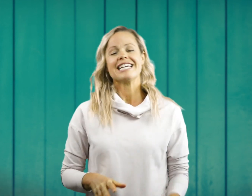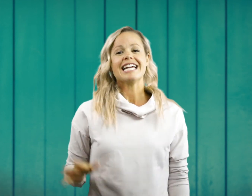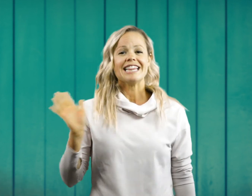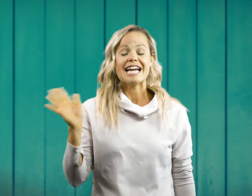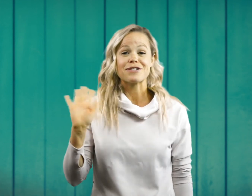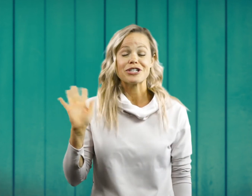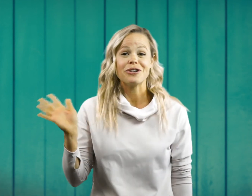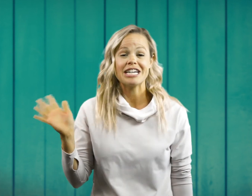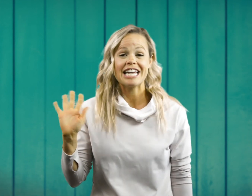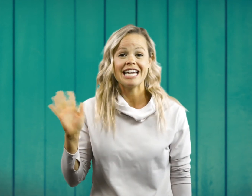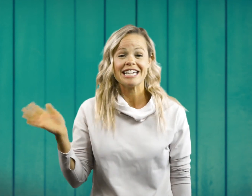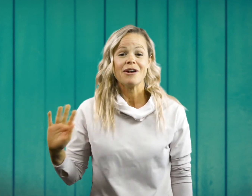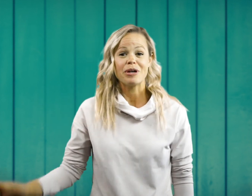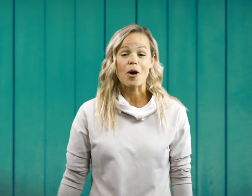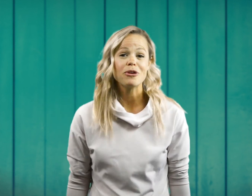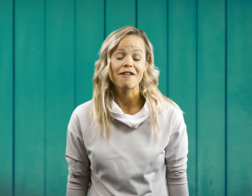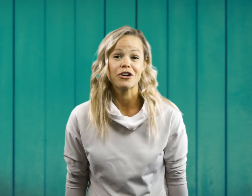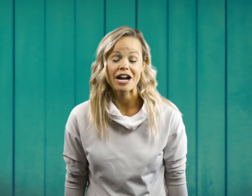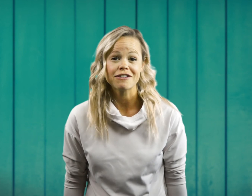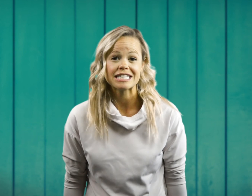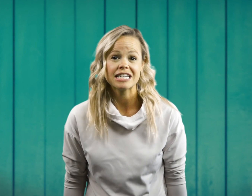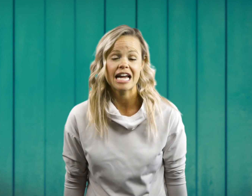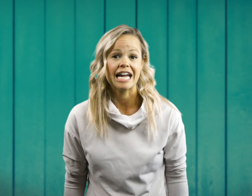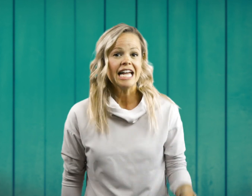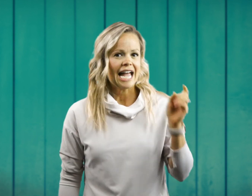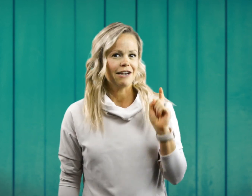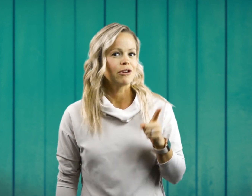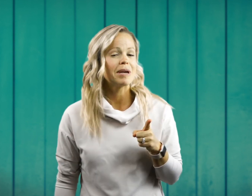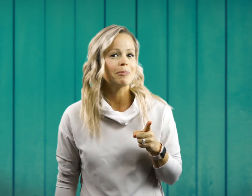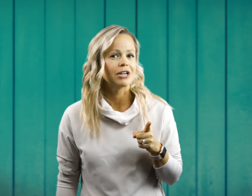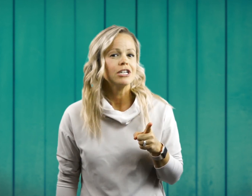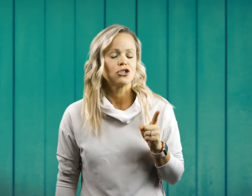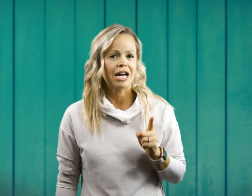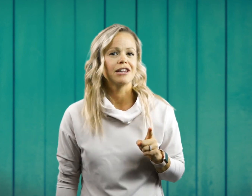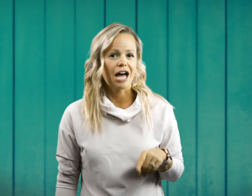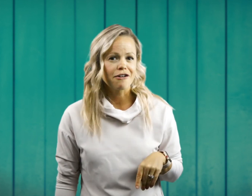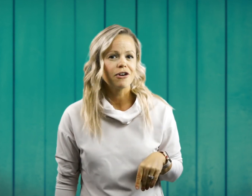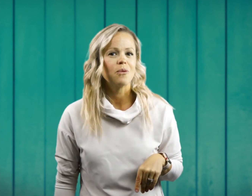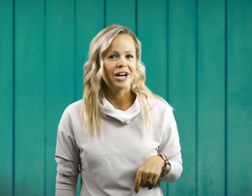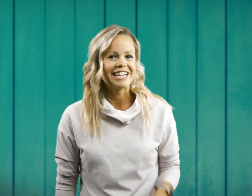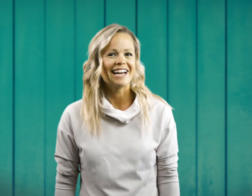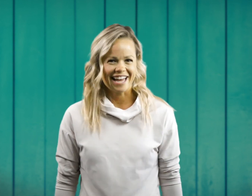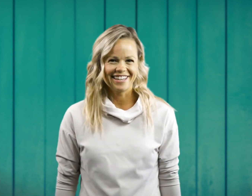Thanks for tuning in. We hope you have a great rest of the day. And remember, try to love one another.